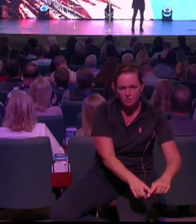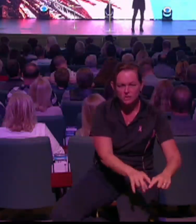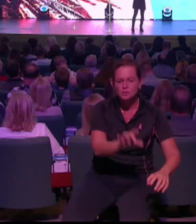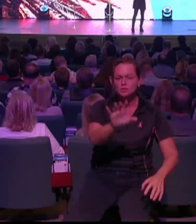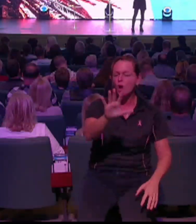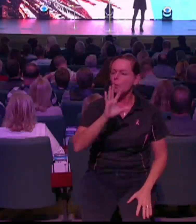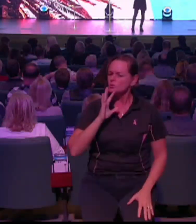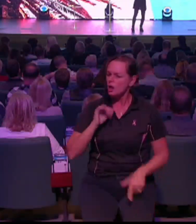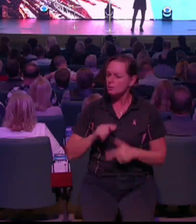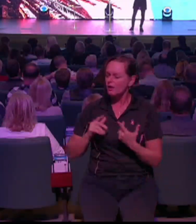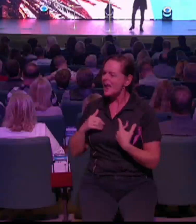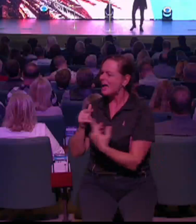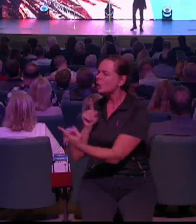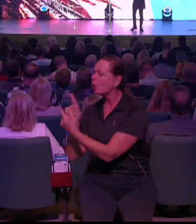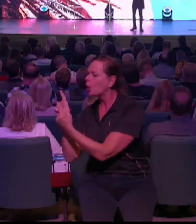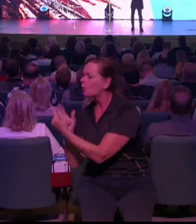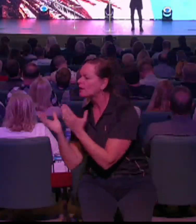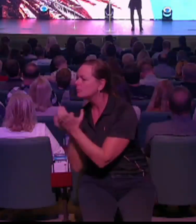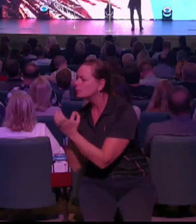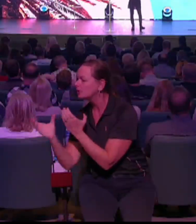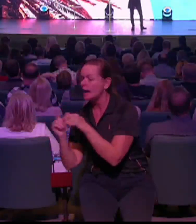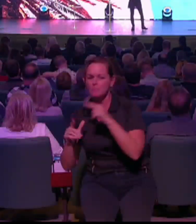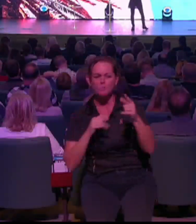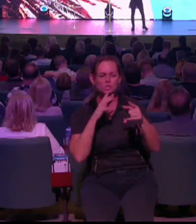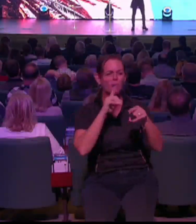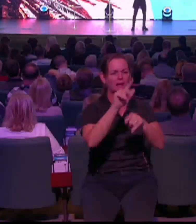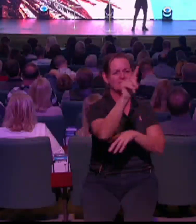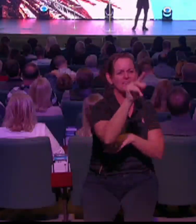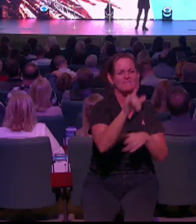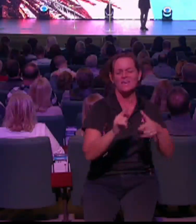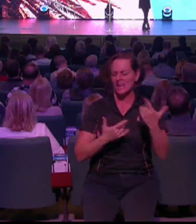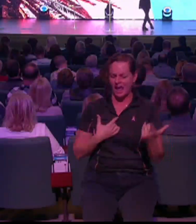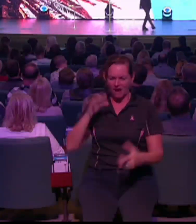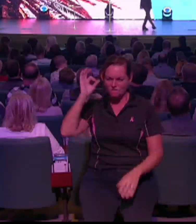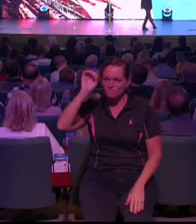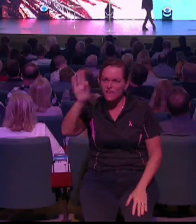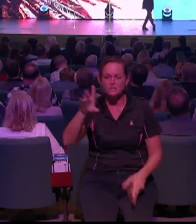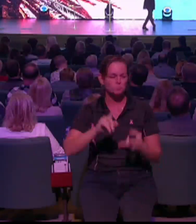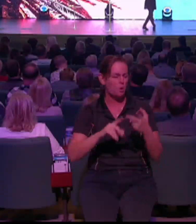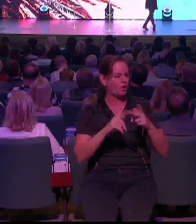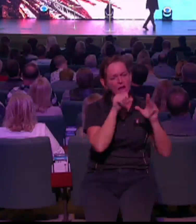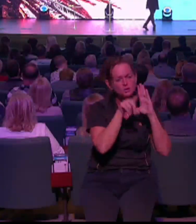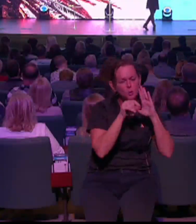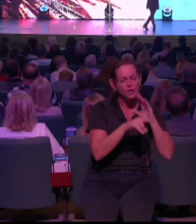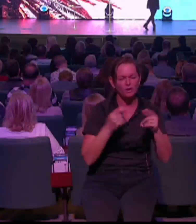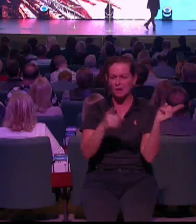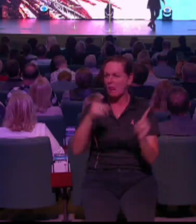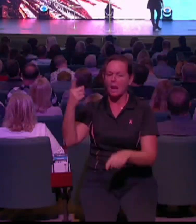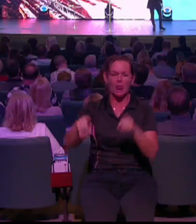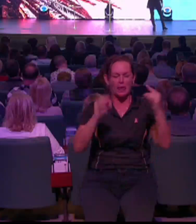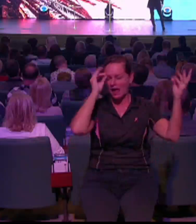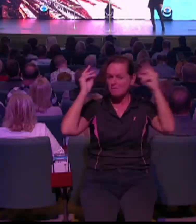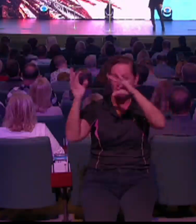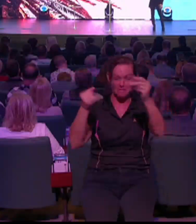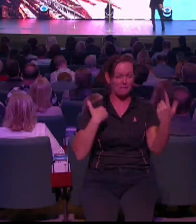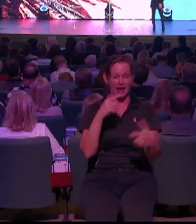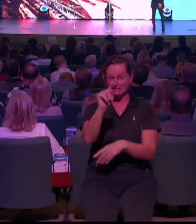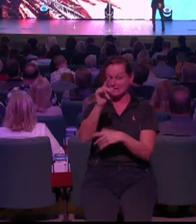presence constantly inundated with opinions and the presence of people. People where they can no longer have an